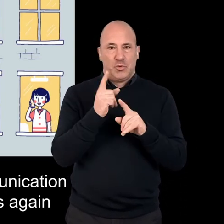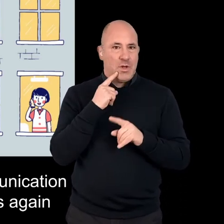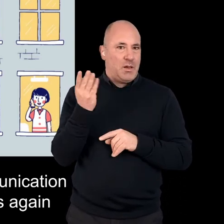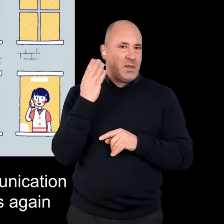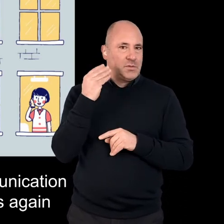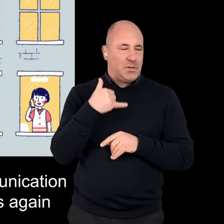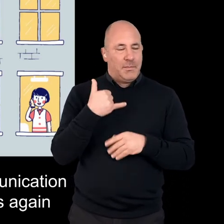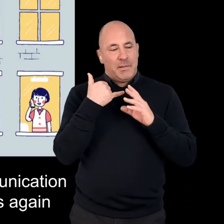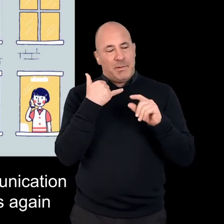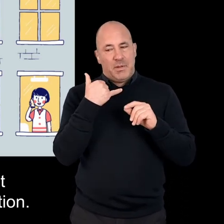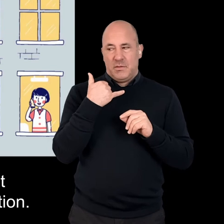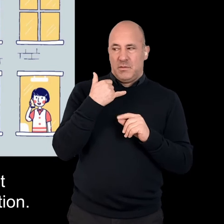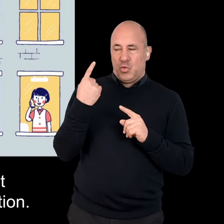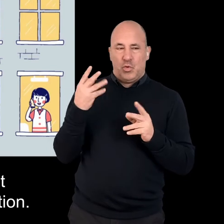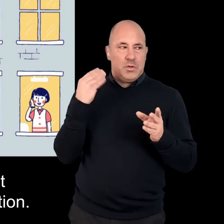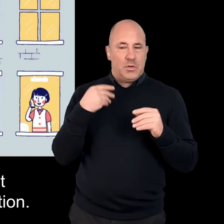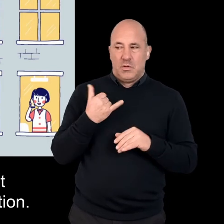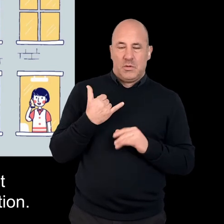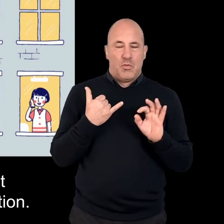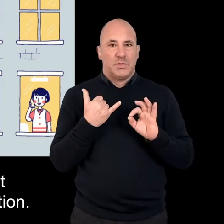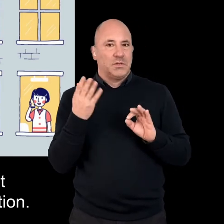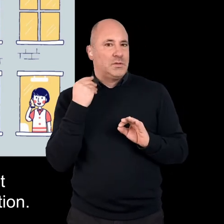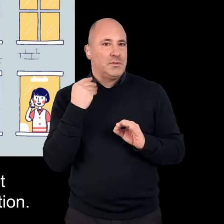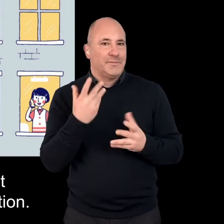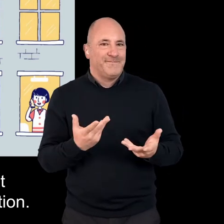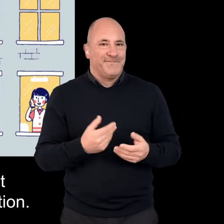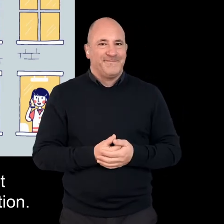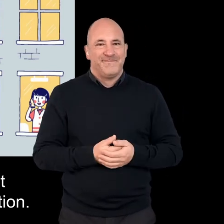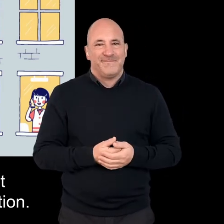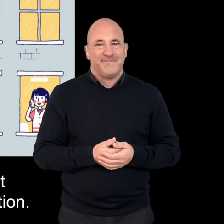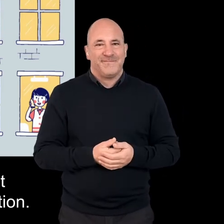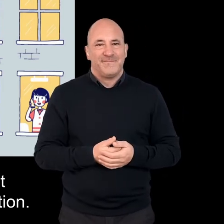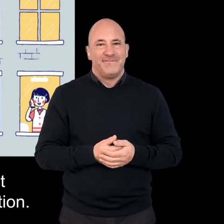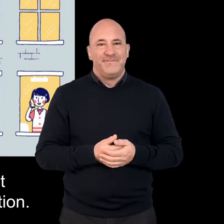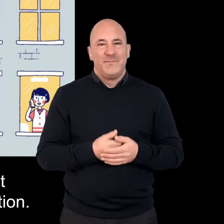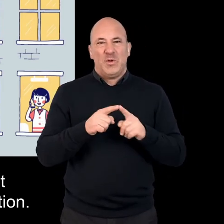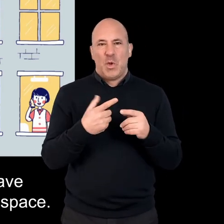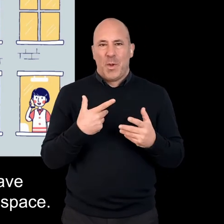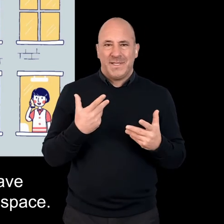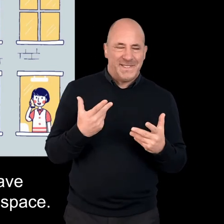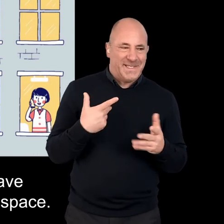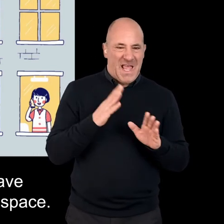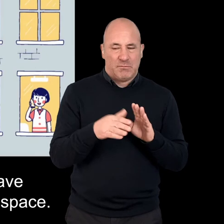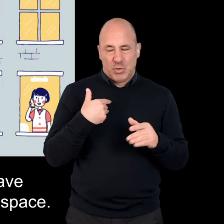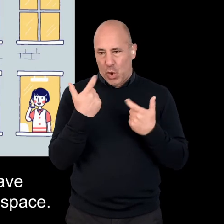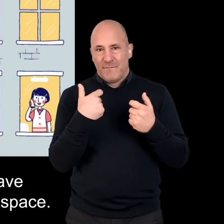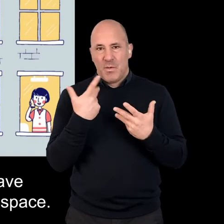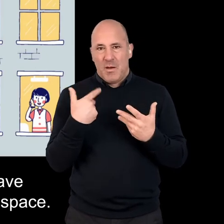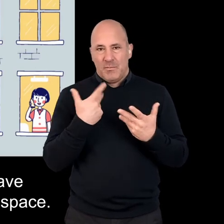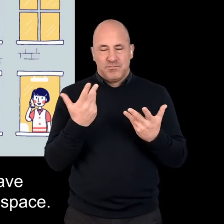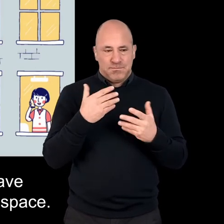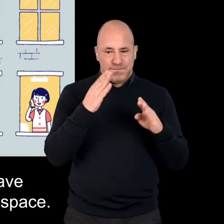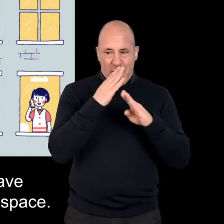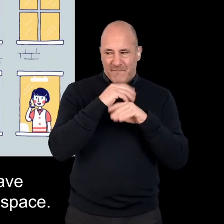concerns again over, for example, who might be able to overhear a conversation and maybe the